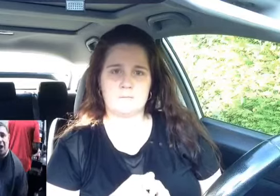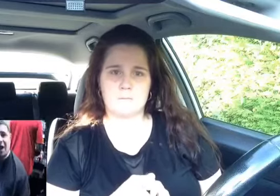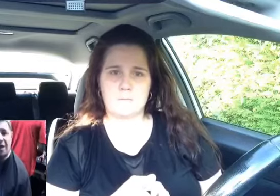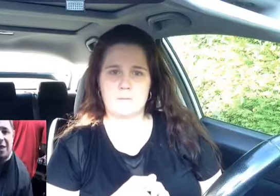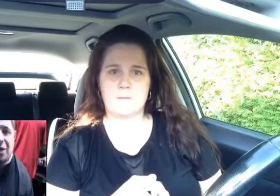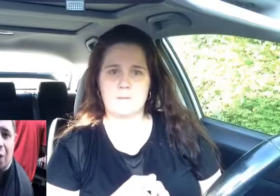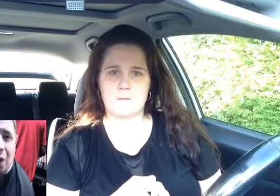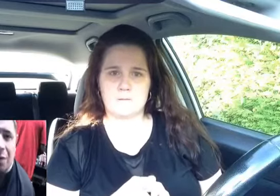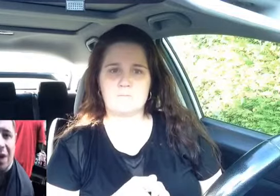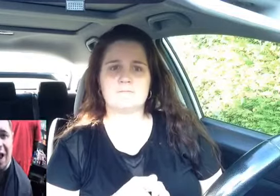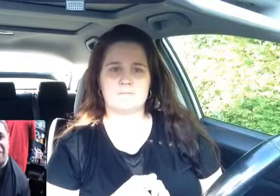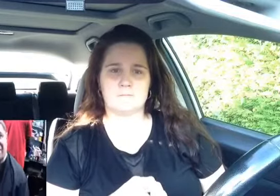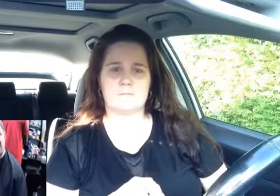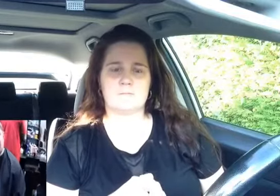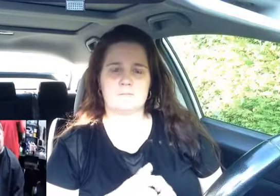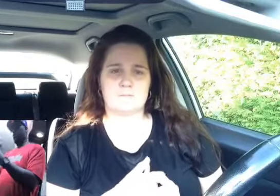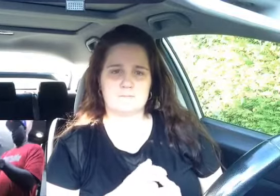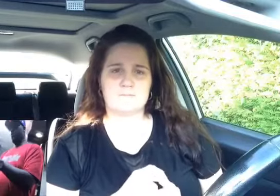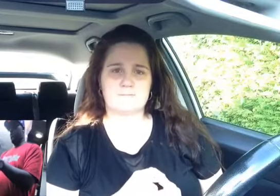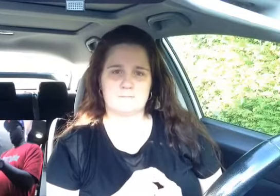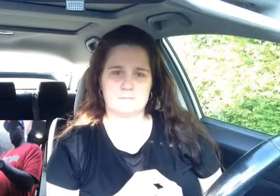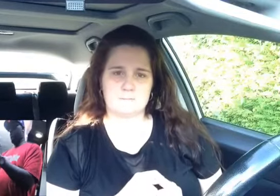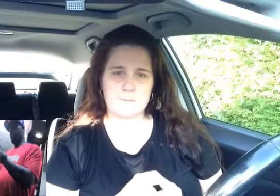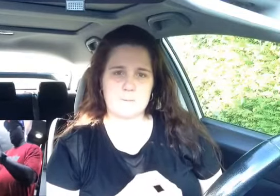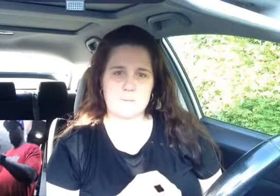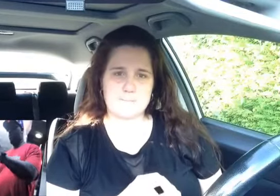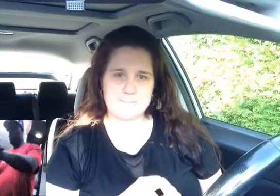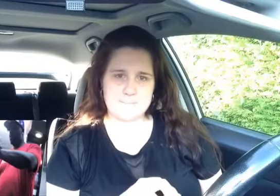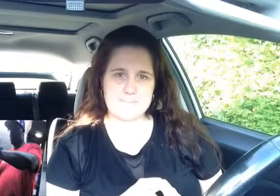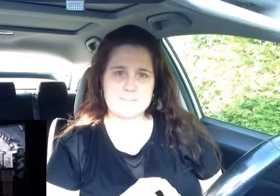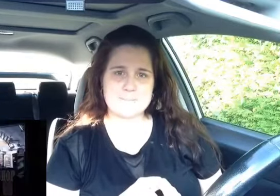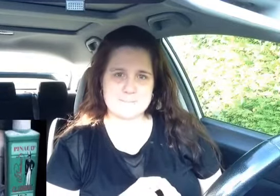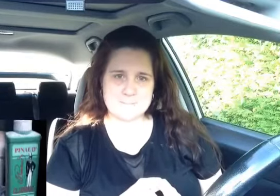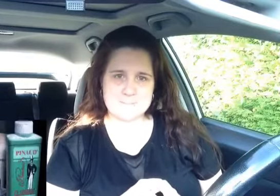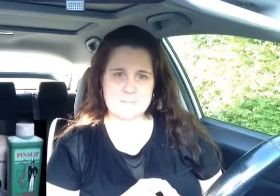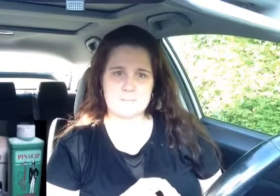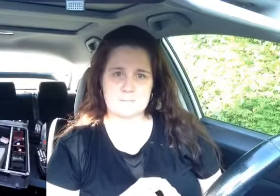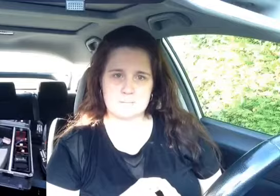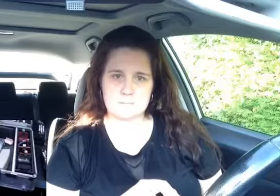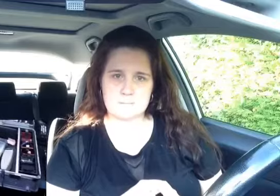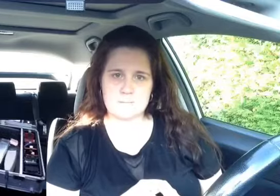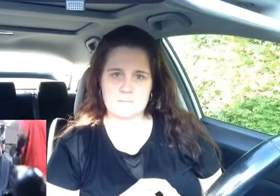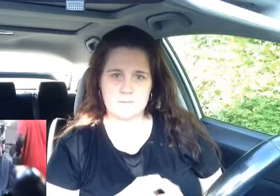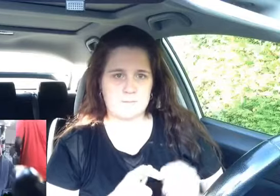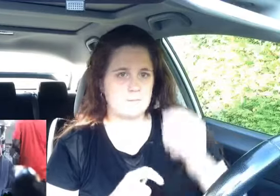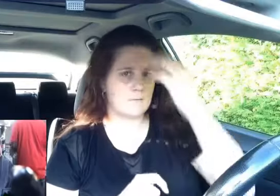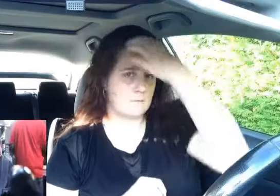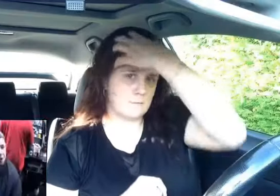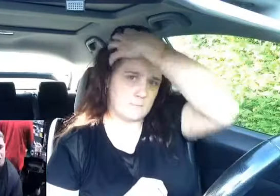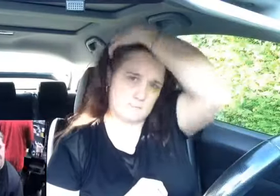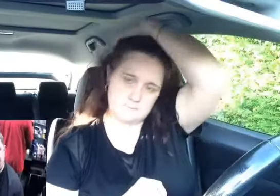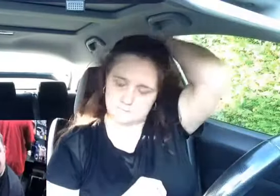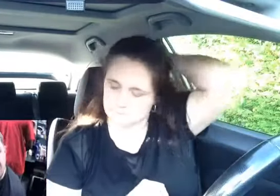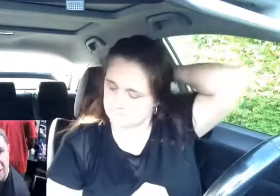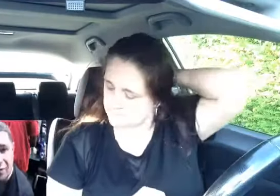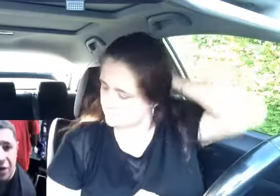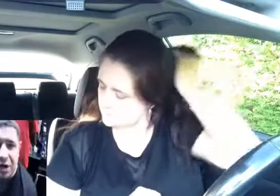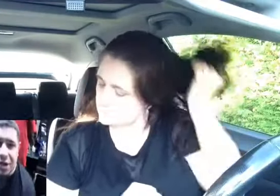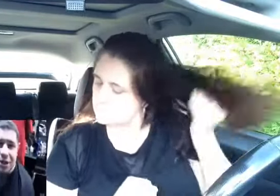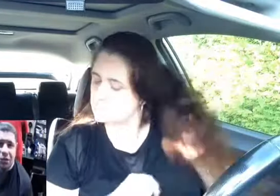icy and warm. My life in a song, the reason why the Vicodin gone. A bison is born, army of God, Michael is born. The uranium fission, secret